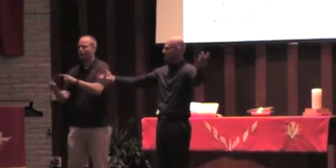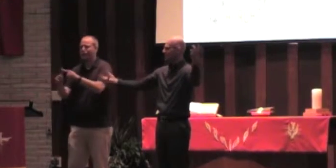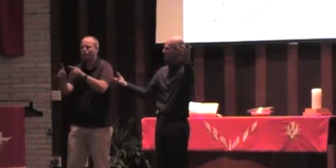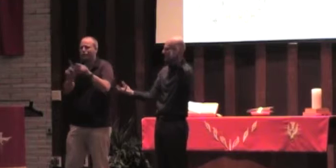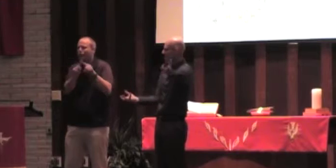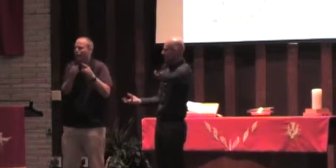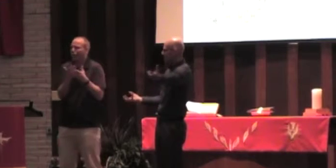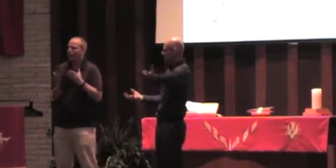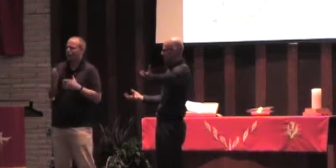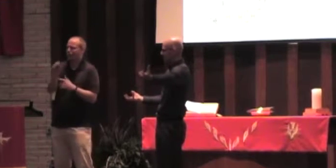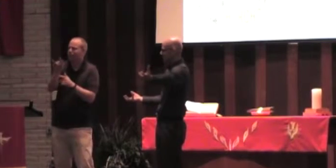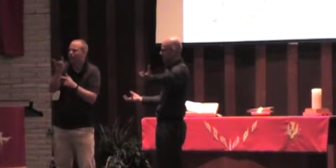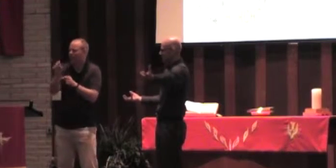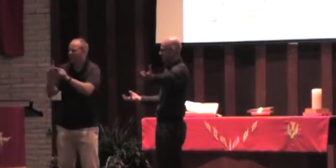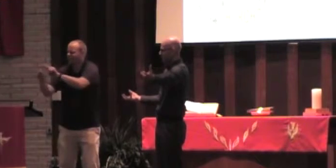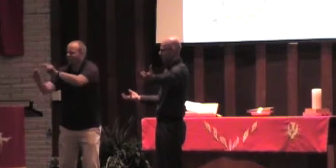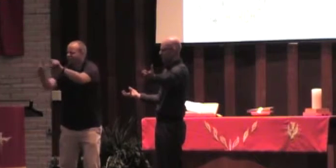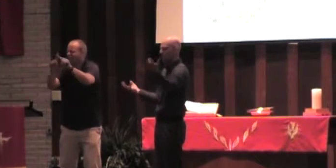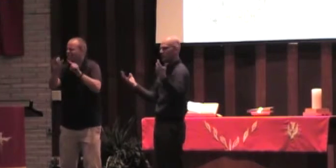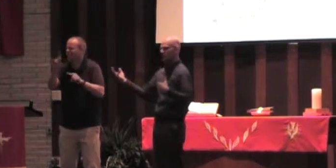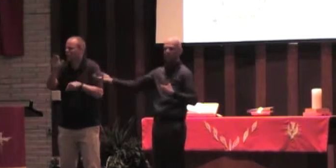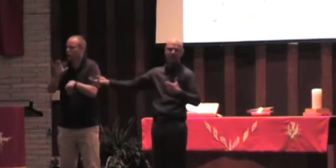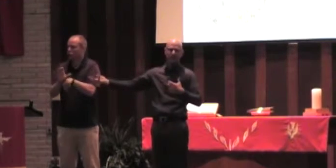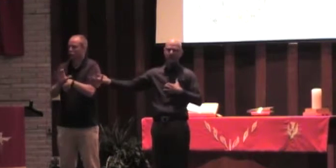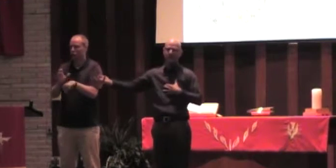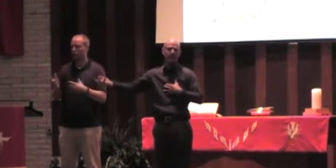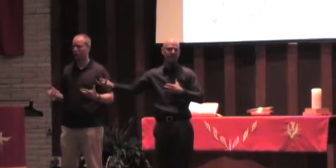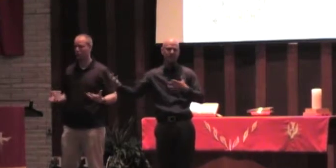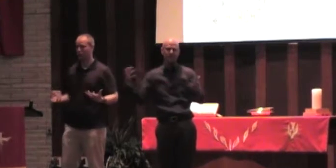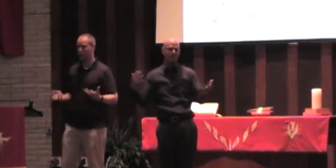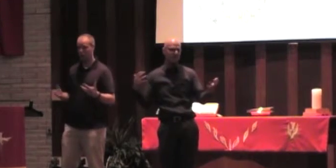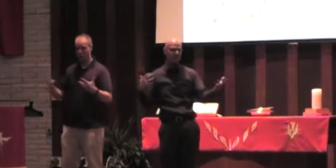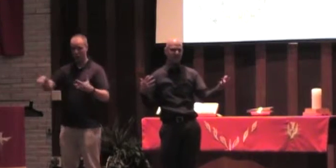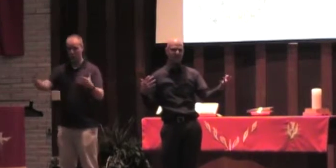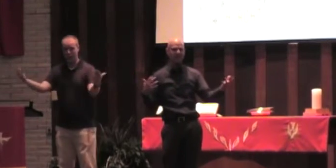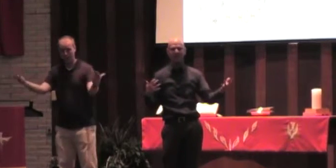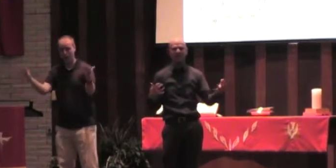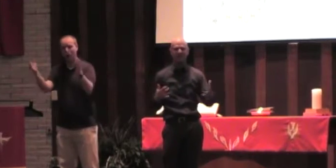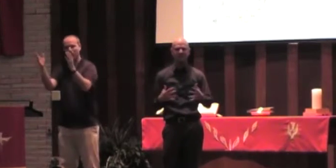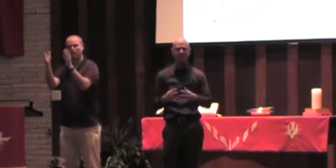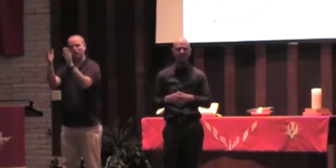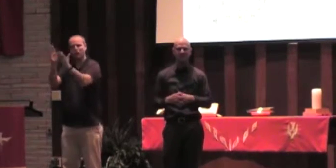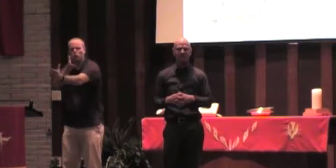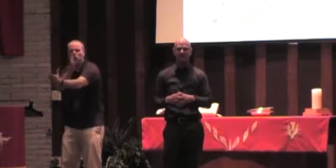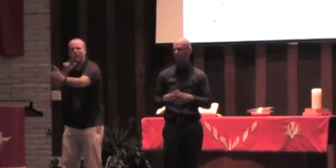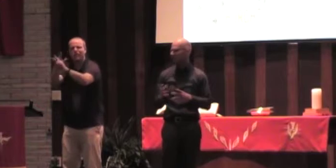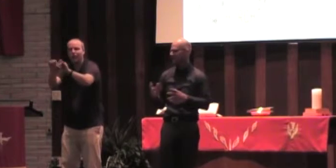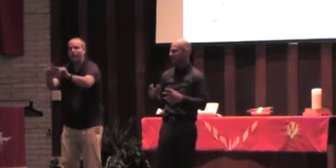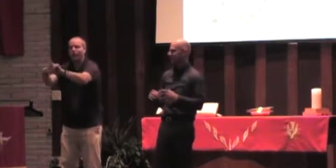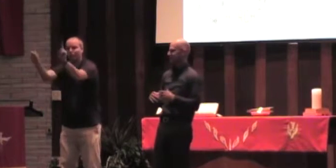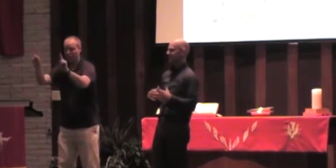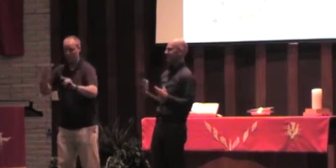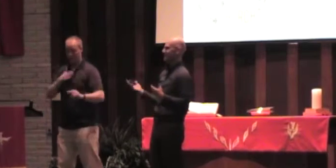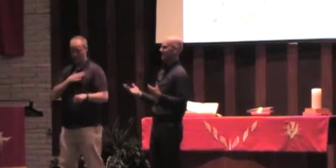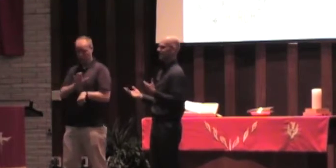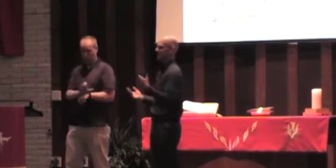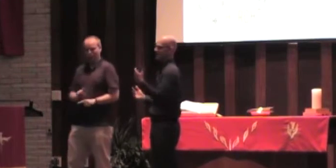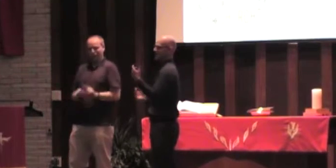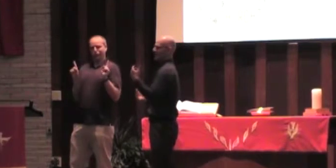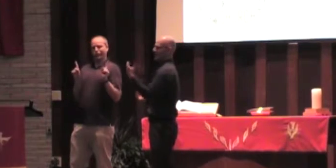nuances, and styles. We worship very differently than you all do at Hartman. We have different